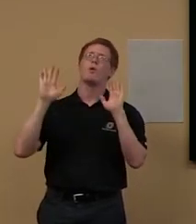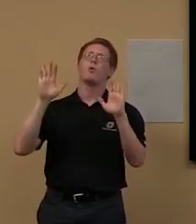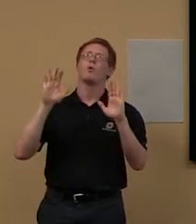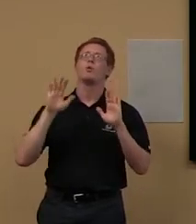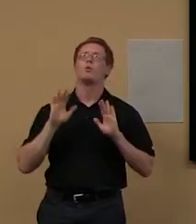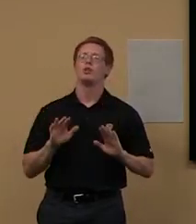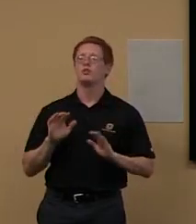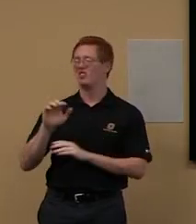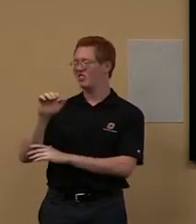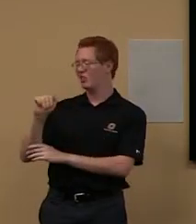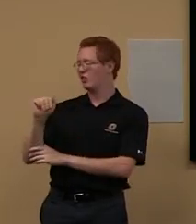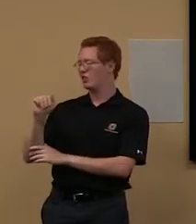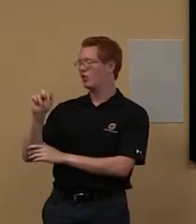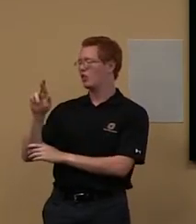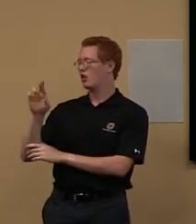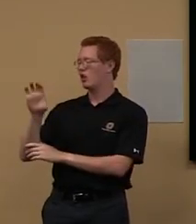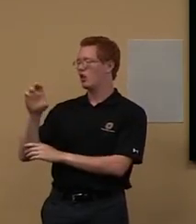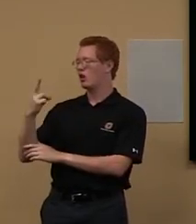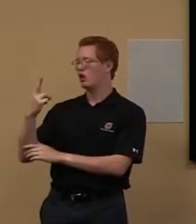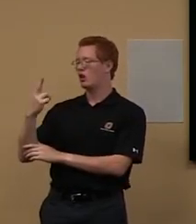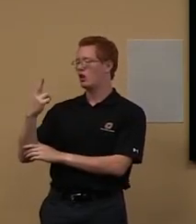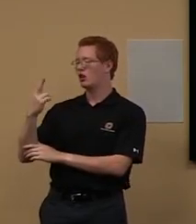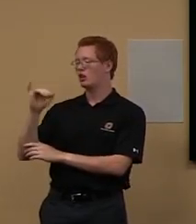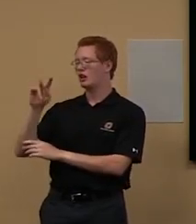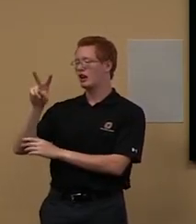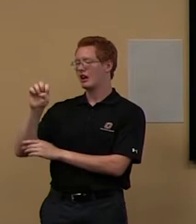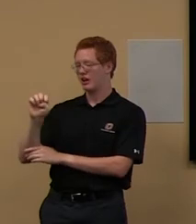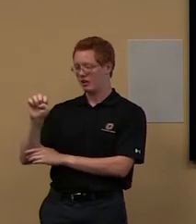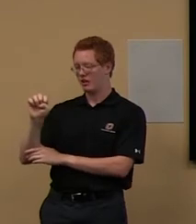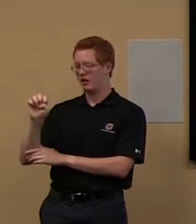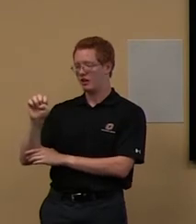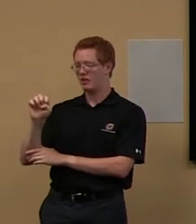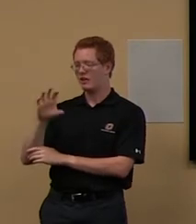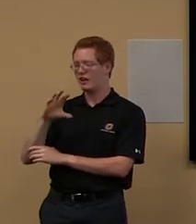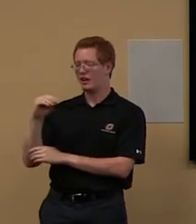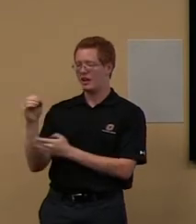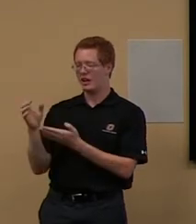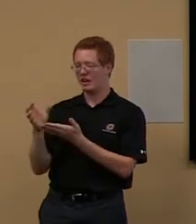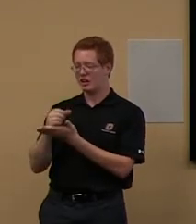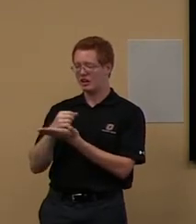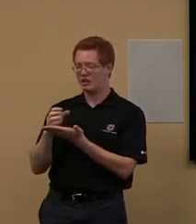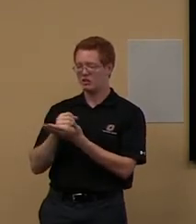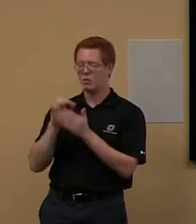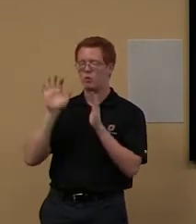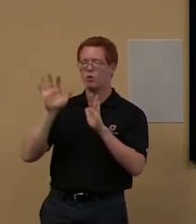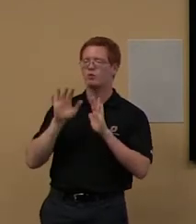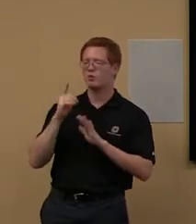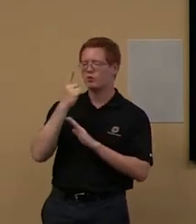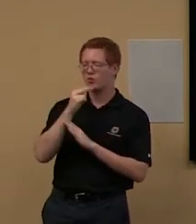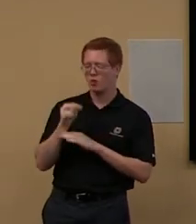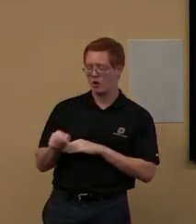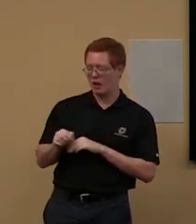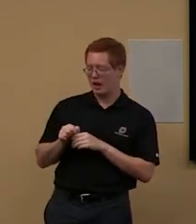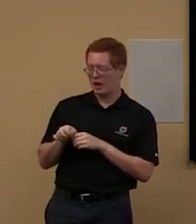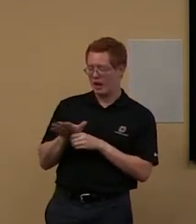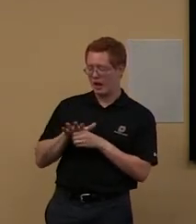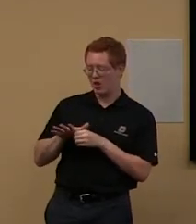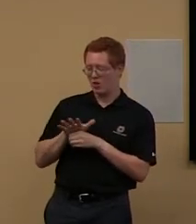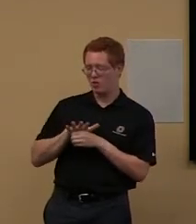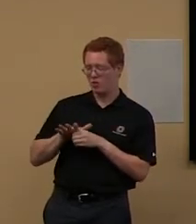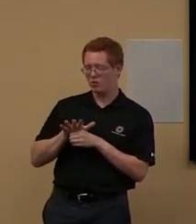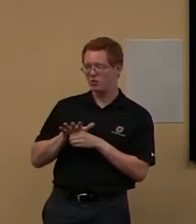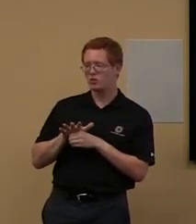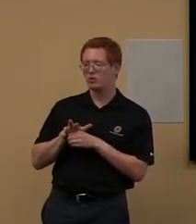archives and special collections. Um, it is really fantastic for local, um, regional collections.